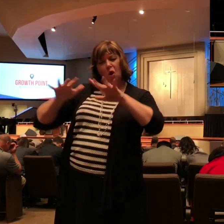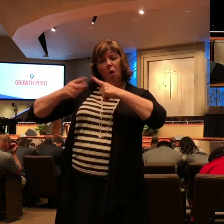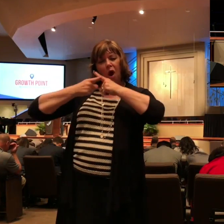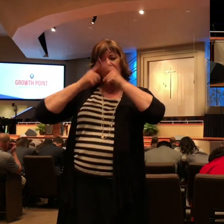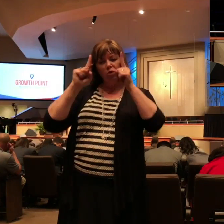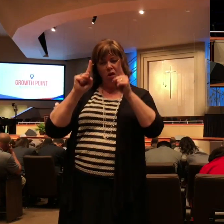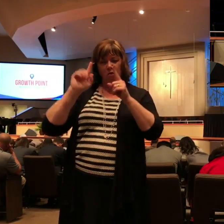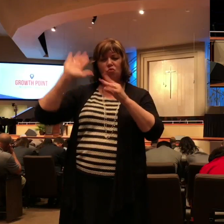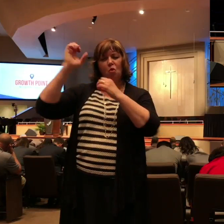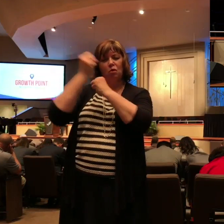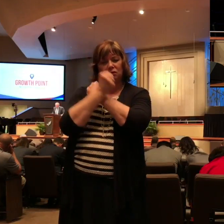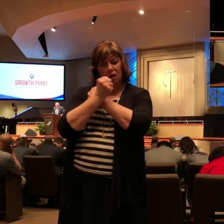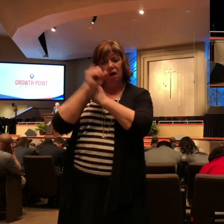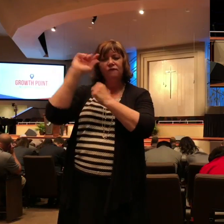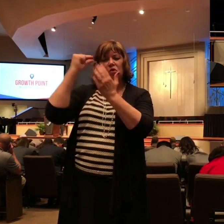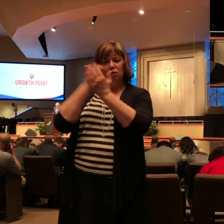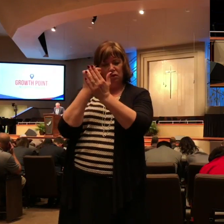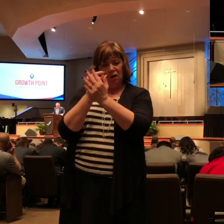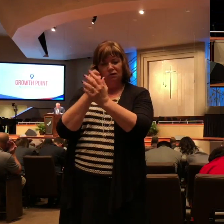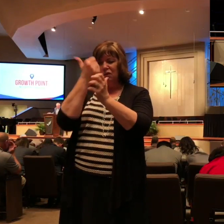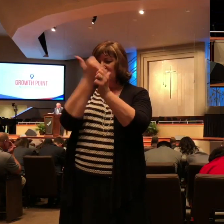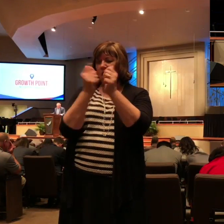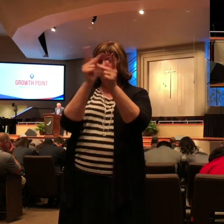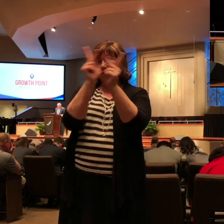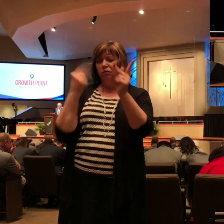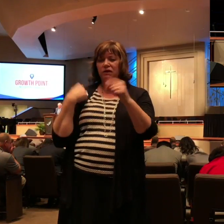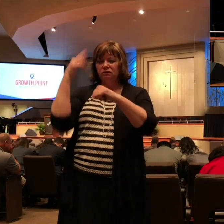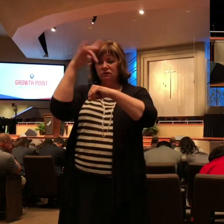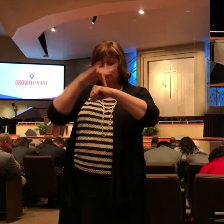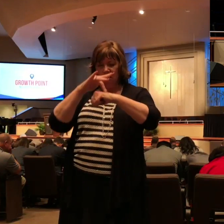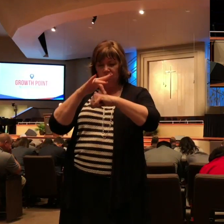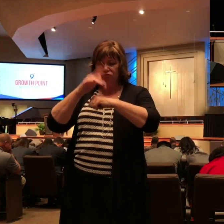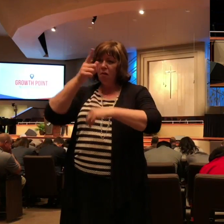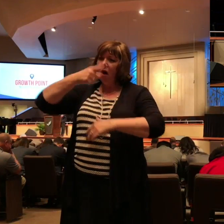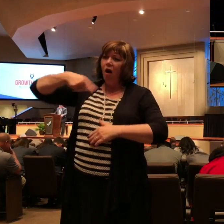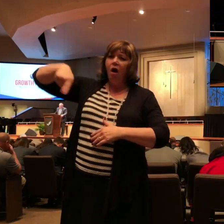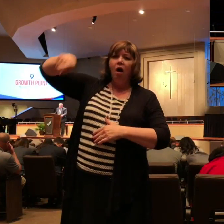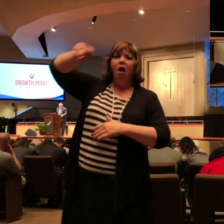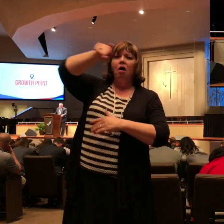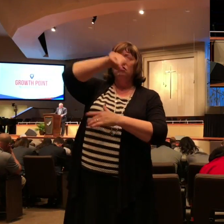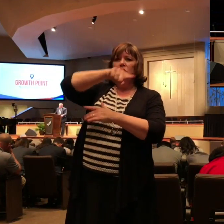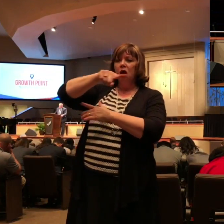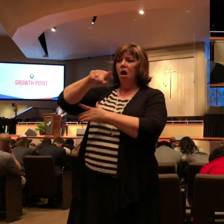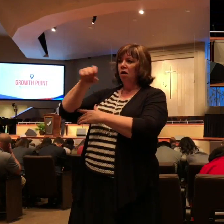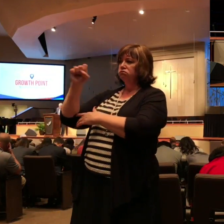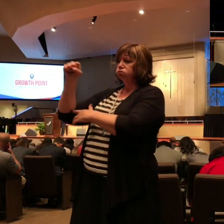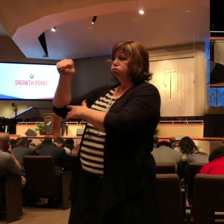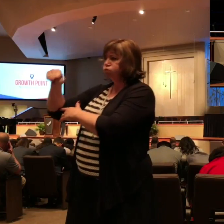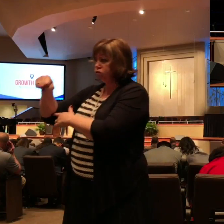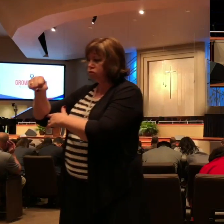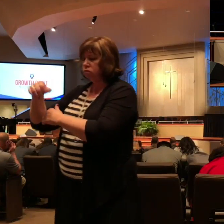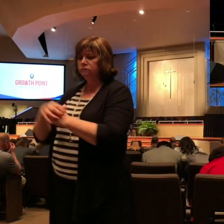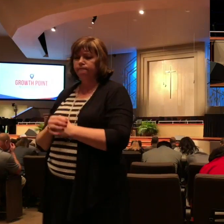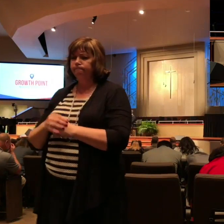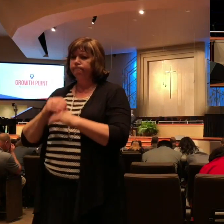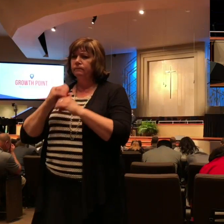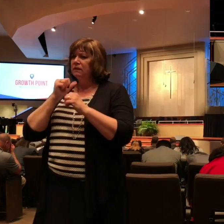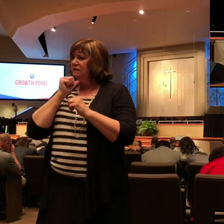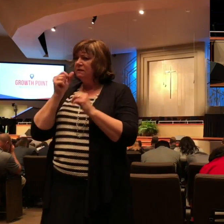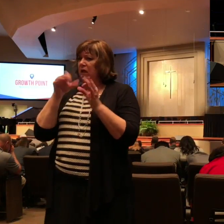the love of Christ wherever we go with every head bowed and every eye closed and no one looking about how many would say Gabe as the word